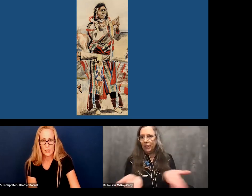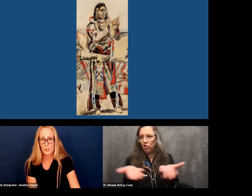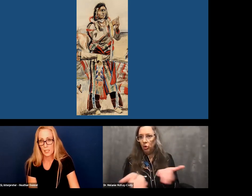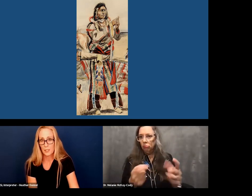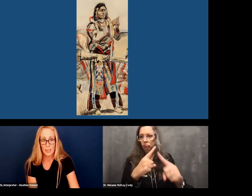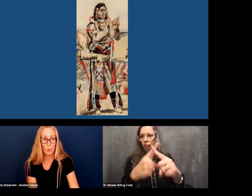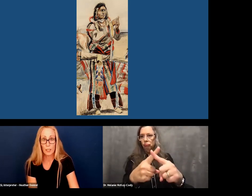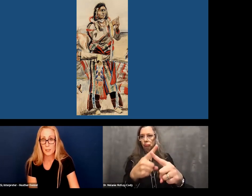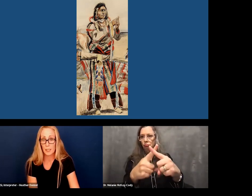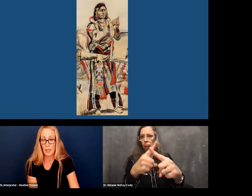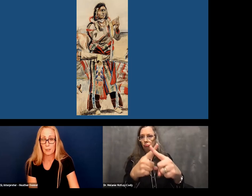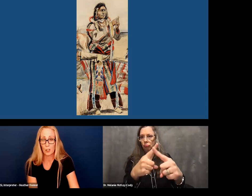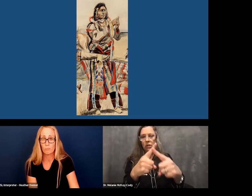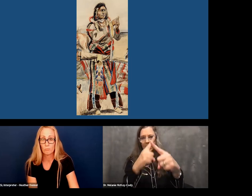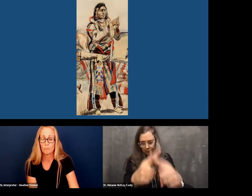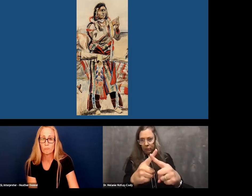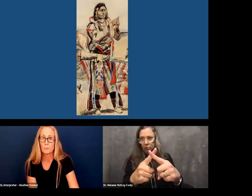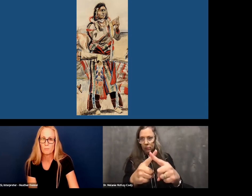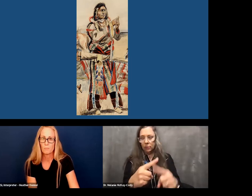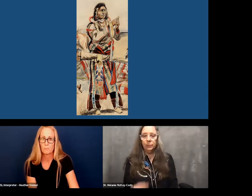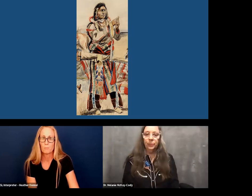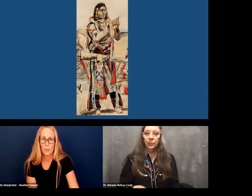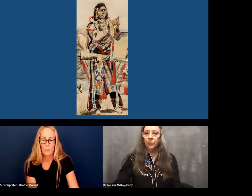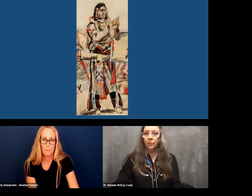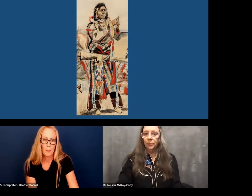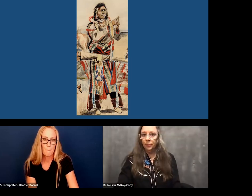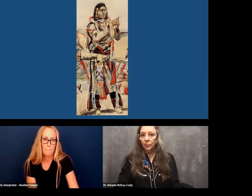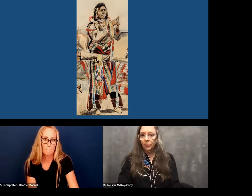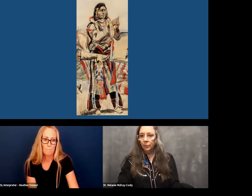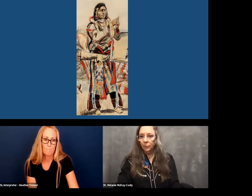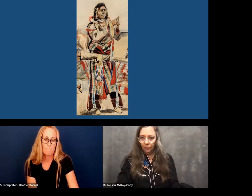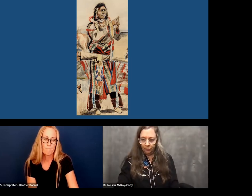So he's saying we're going to set camp here. Okay.